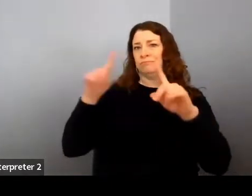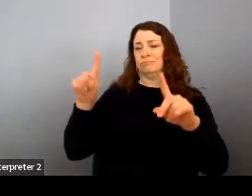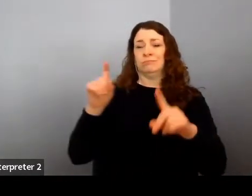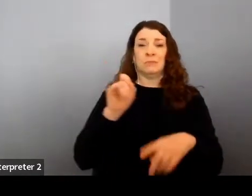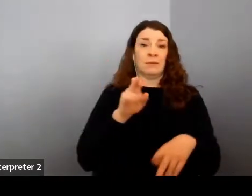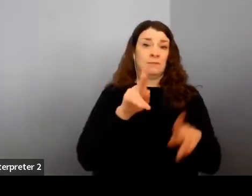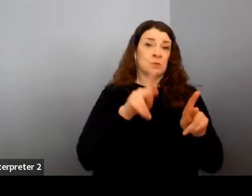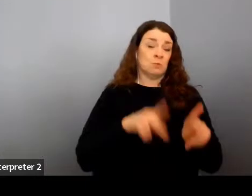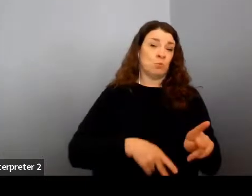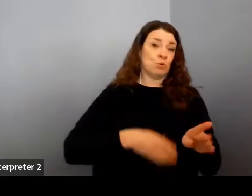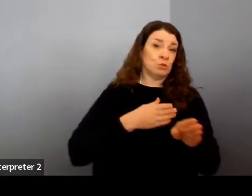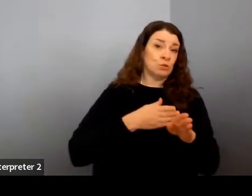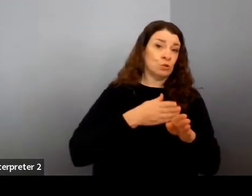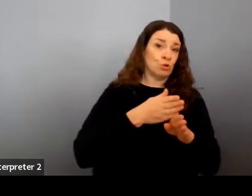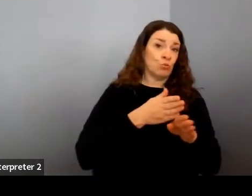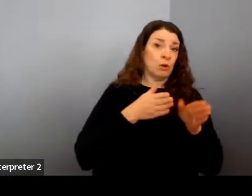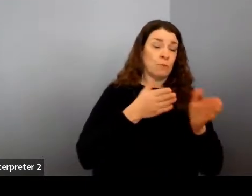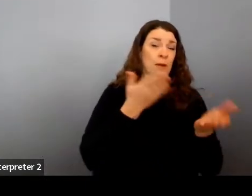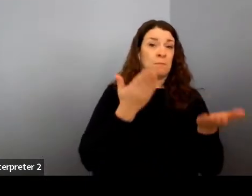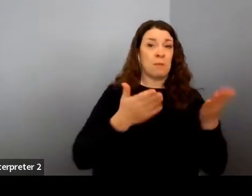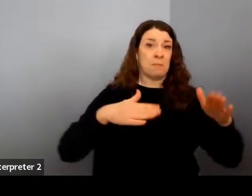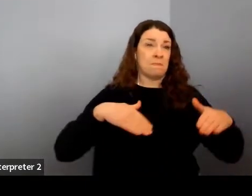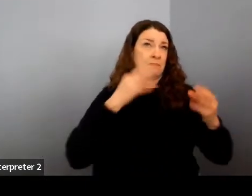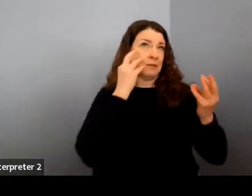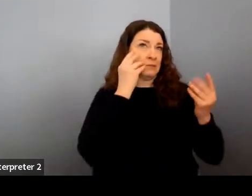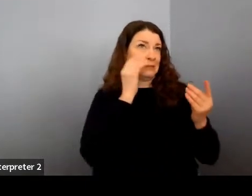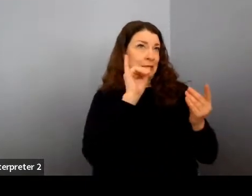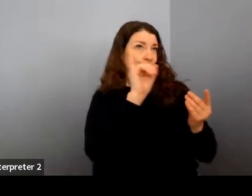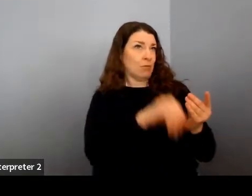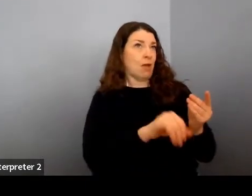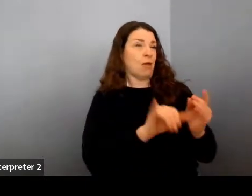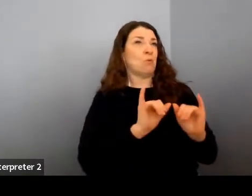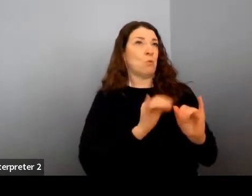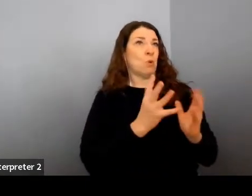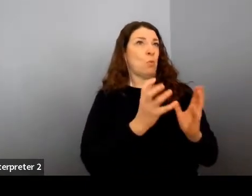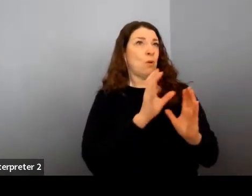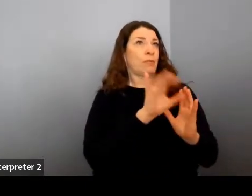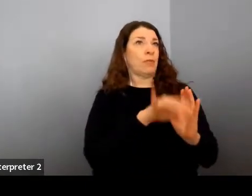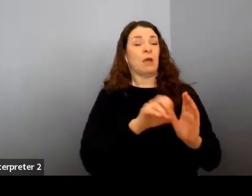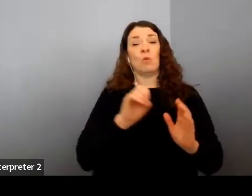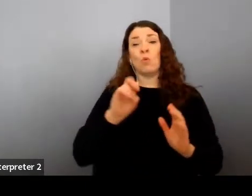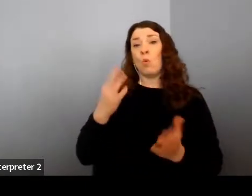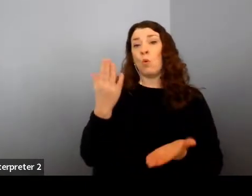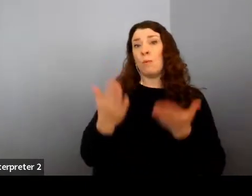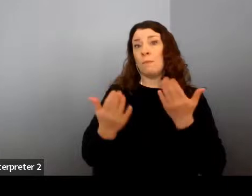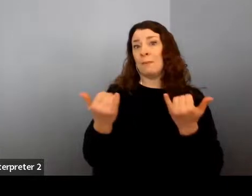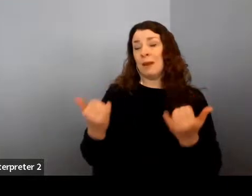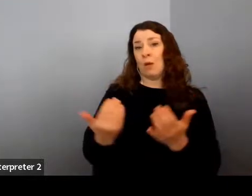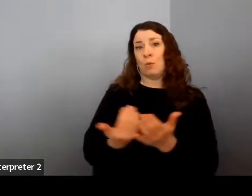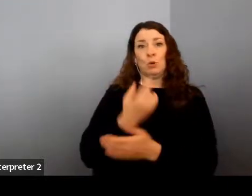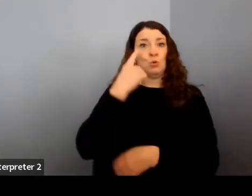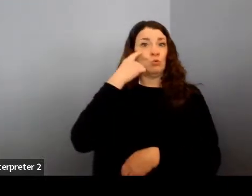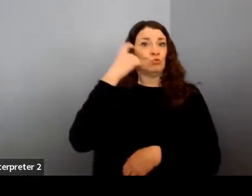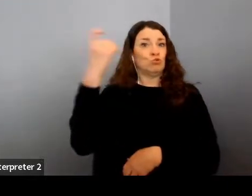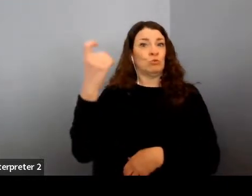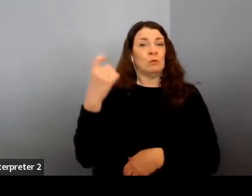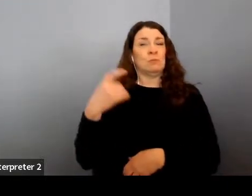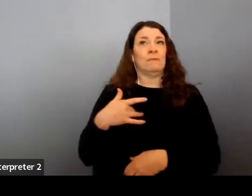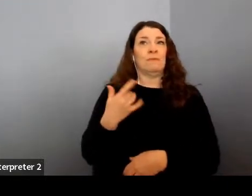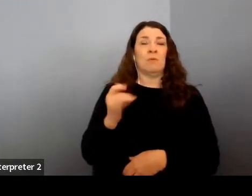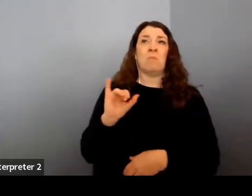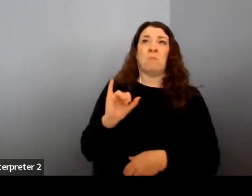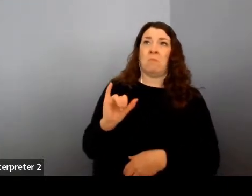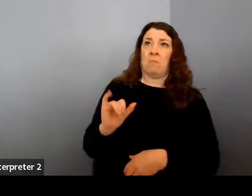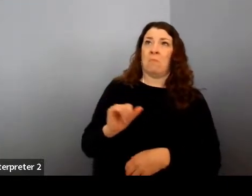path that they hadn't considered for themselves yet, or whether it's from a dream that is only now getting unlocked when they're realizing, hey, I could see myself